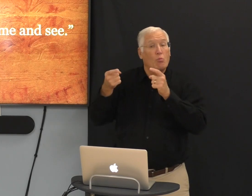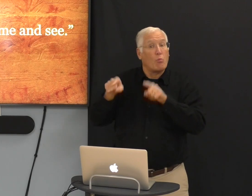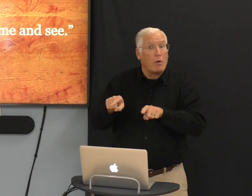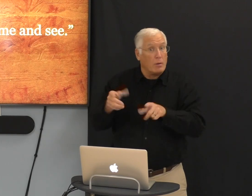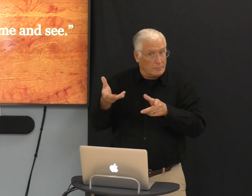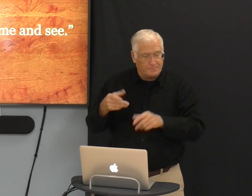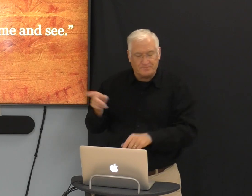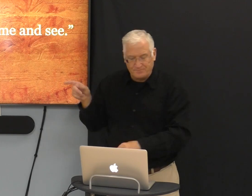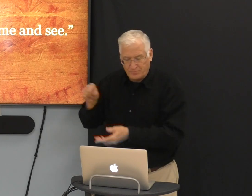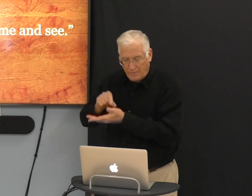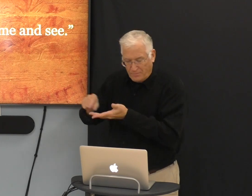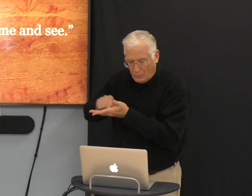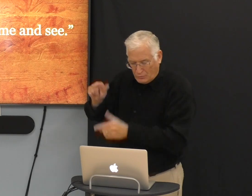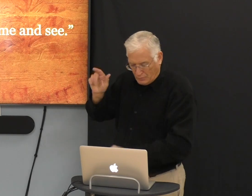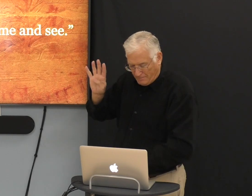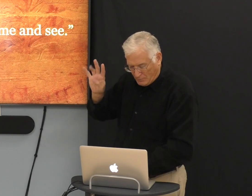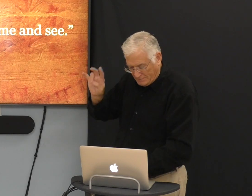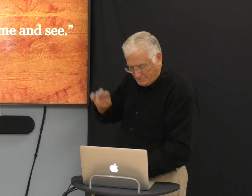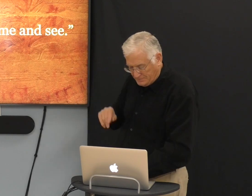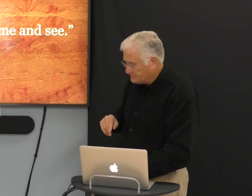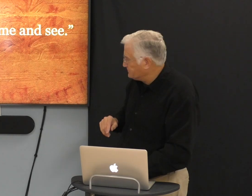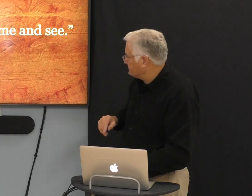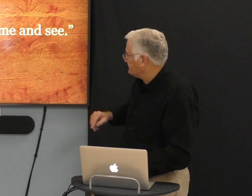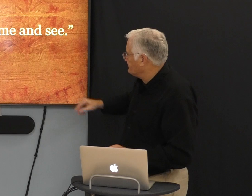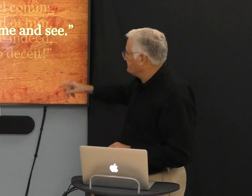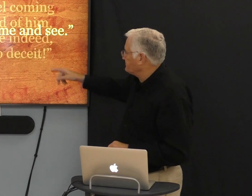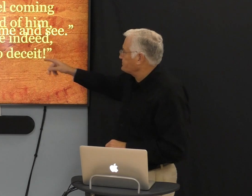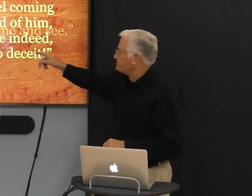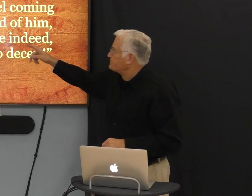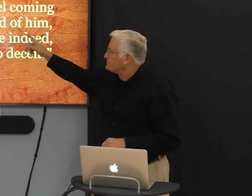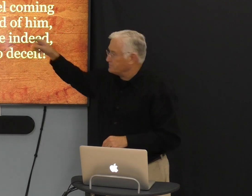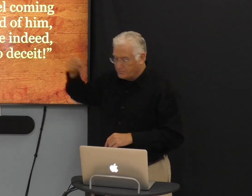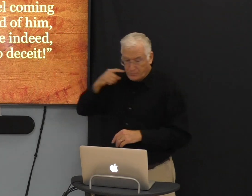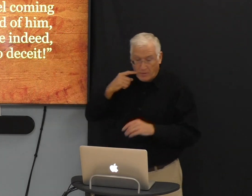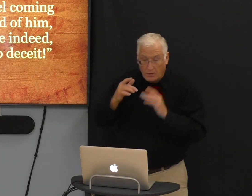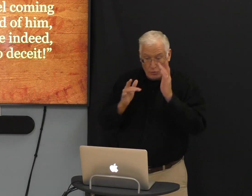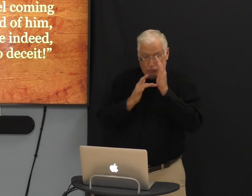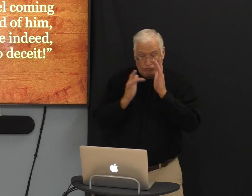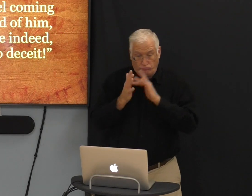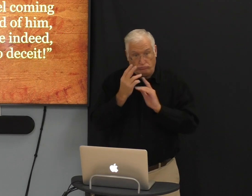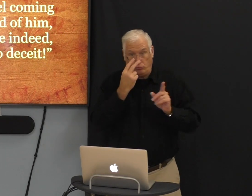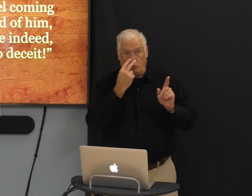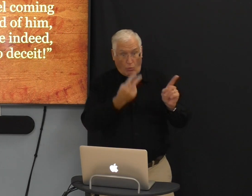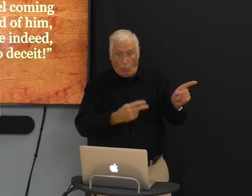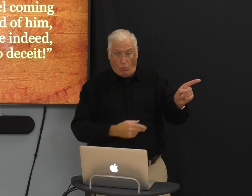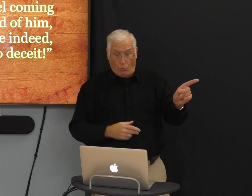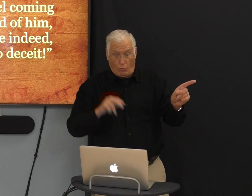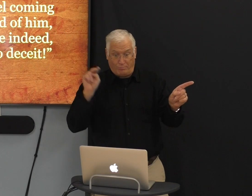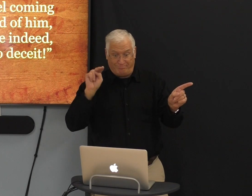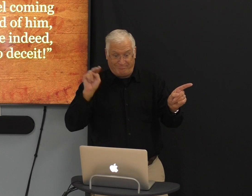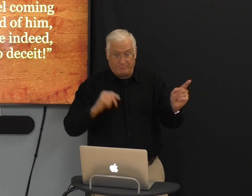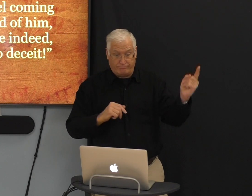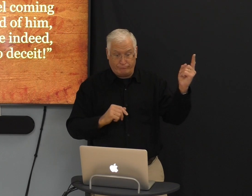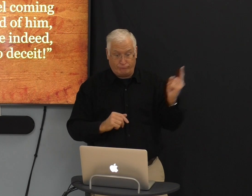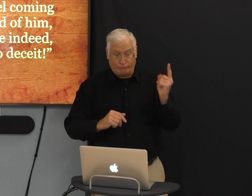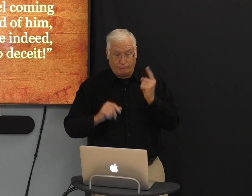perspective of Jesus. Jesus the next scripture. Jesus saw Nathaniel coming